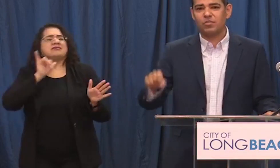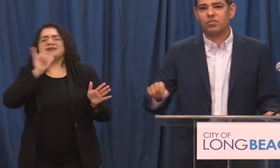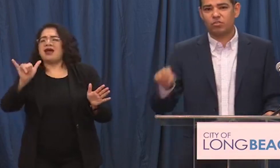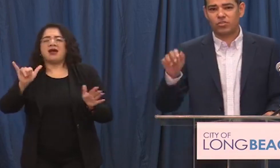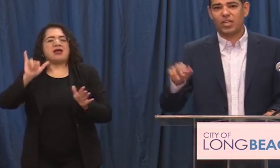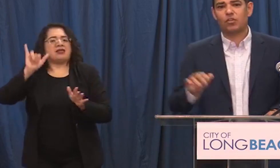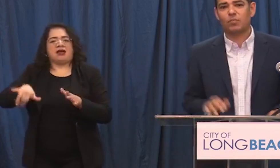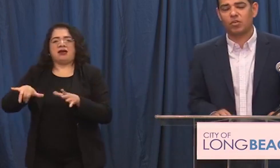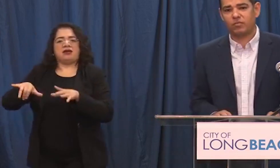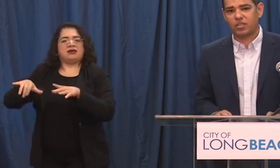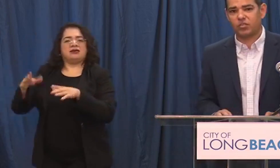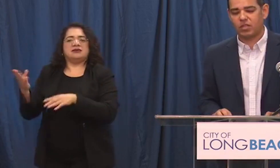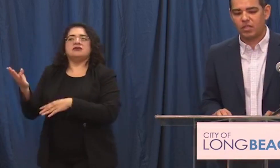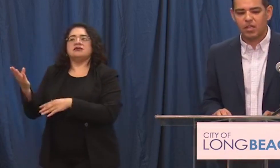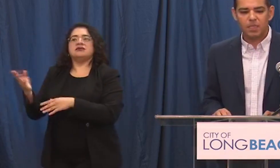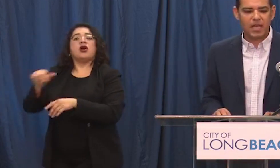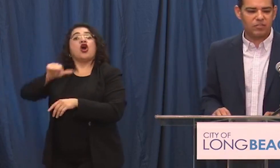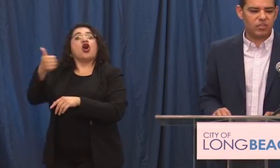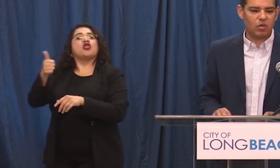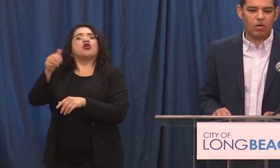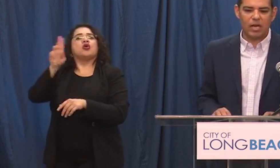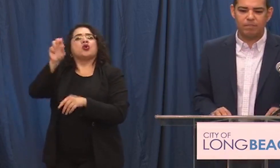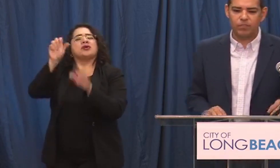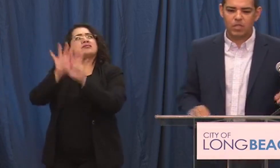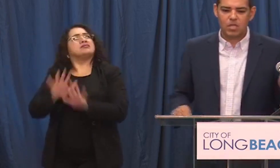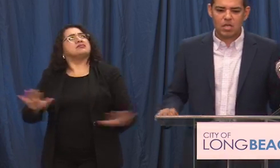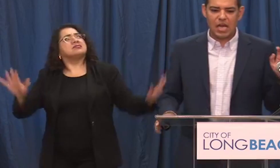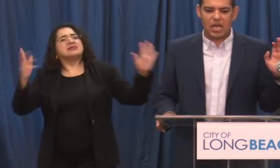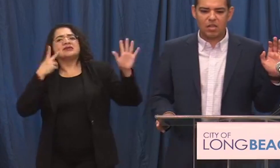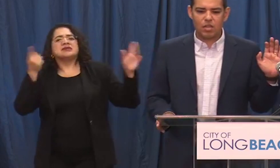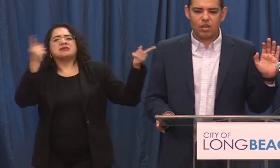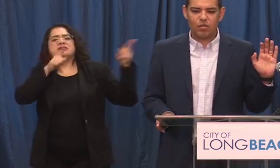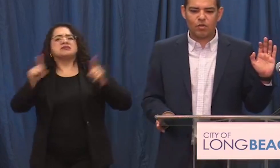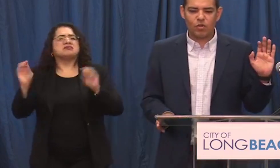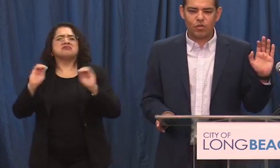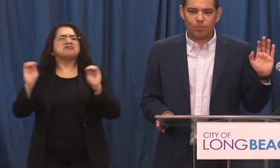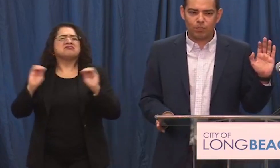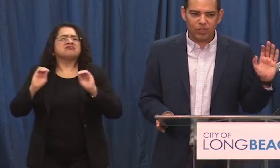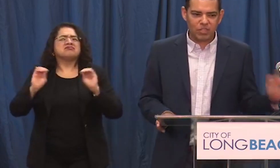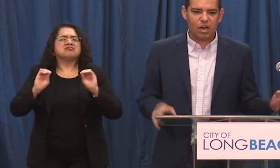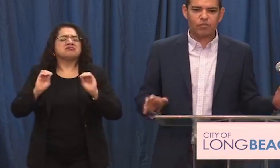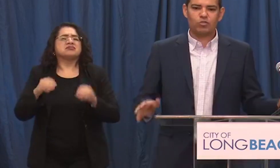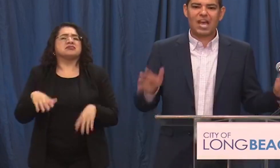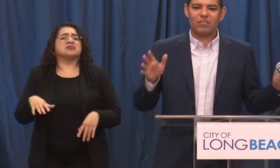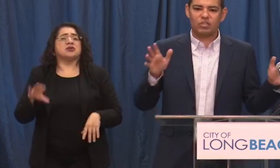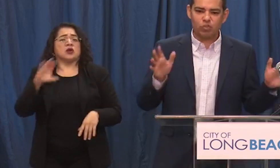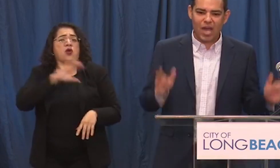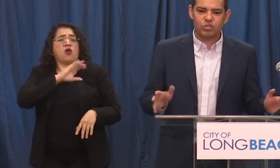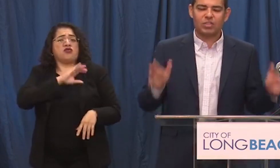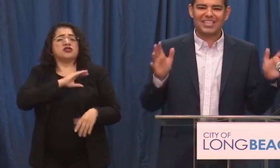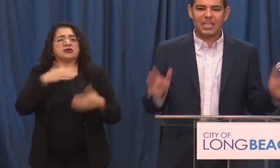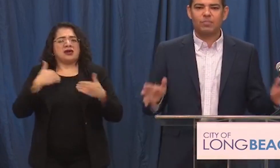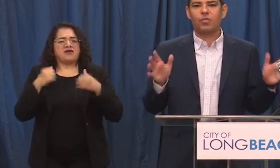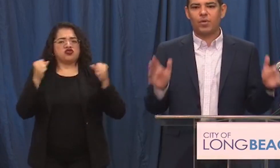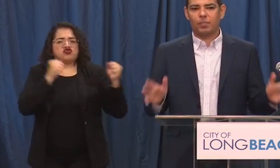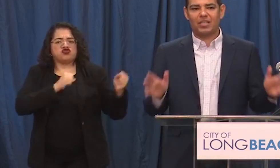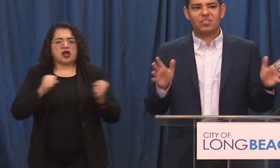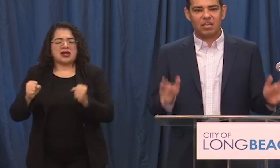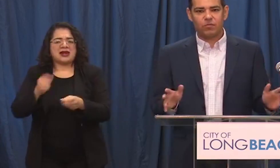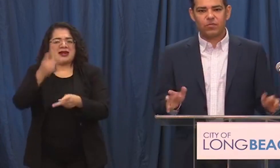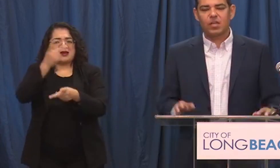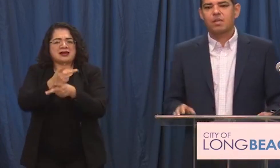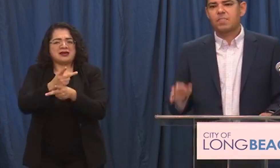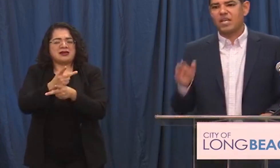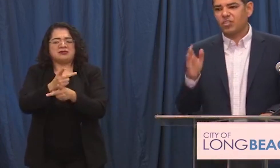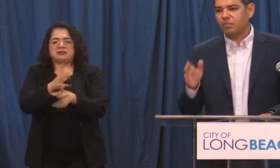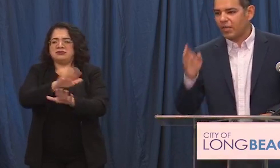disturbing images you're seeing in other parts of the country and so um uh the police officers have a strategy to keep the public